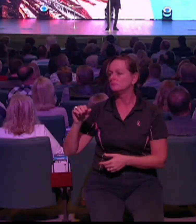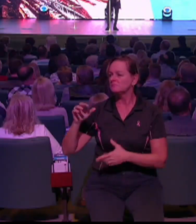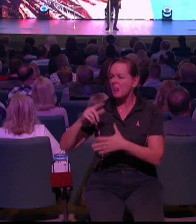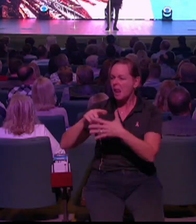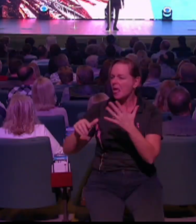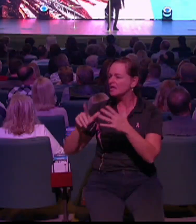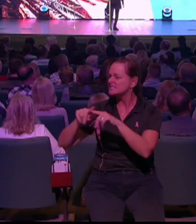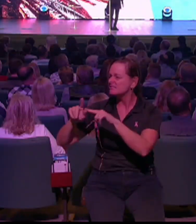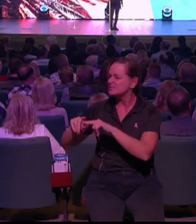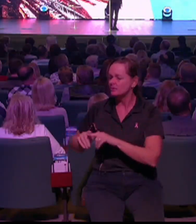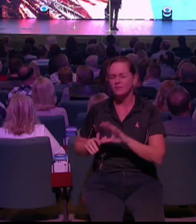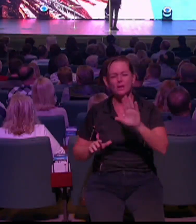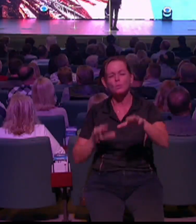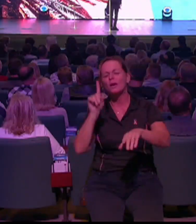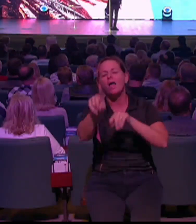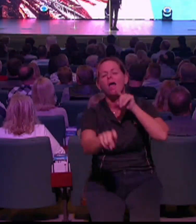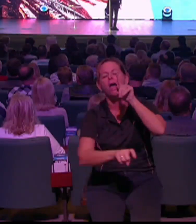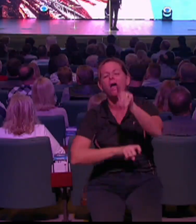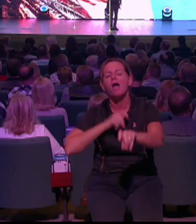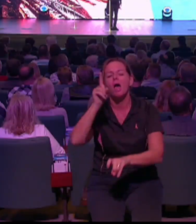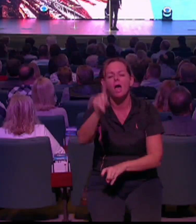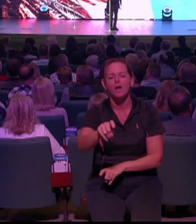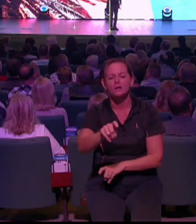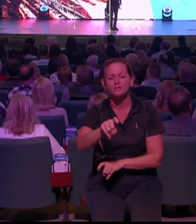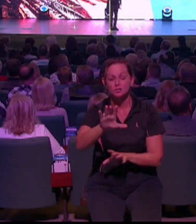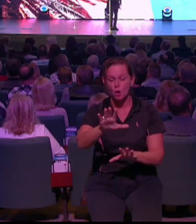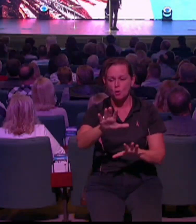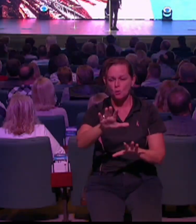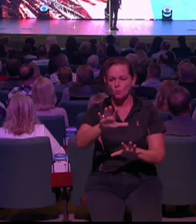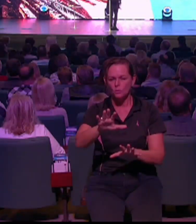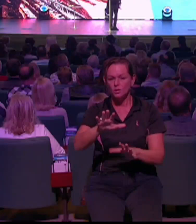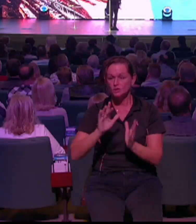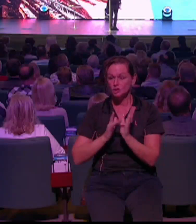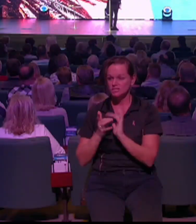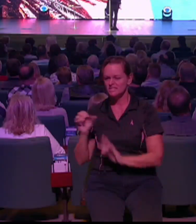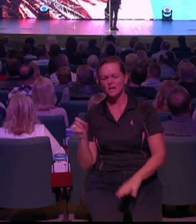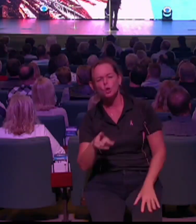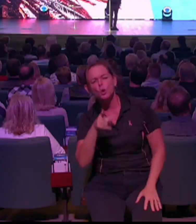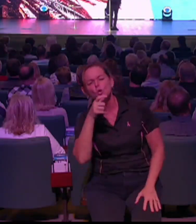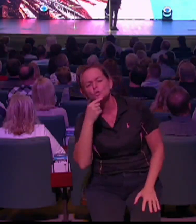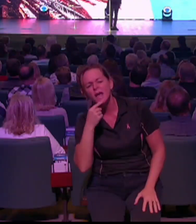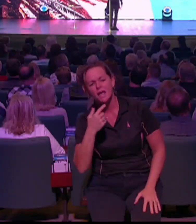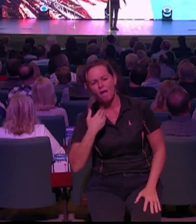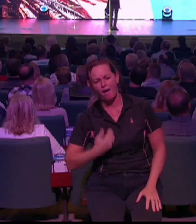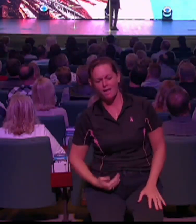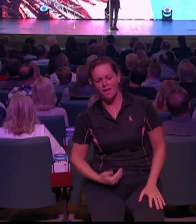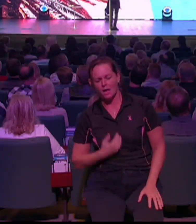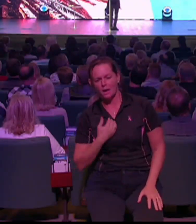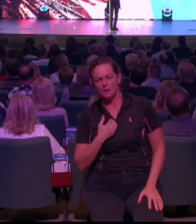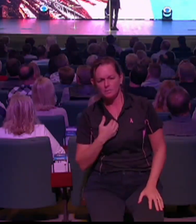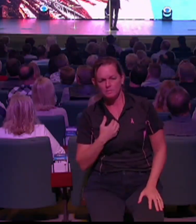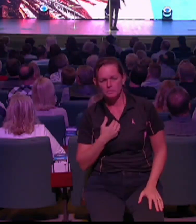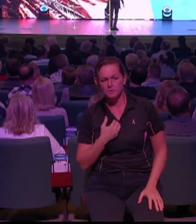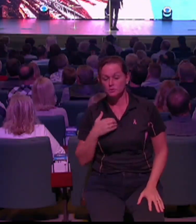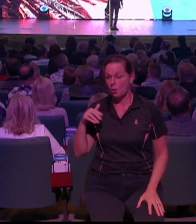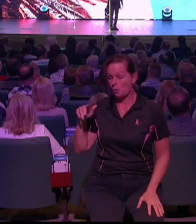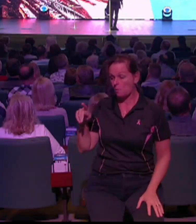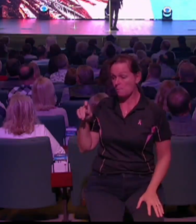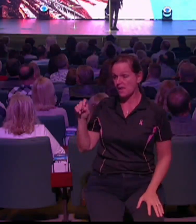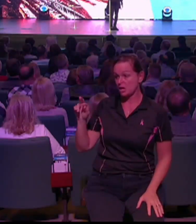And how about you? Who do you say I am? Simon Peter said, You're the Christ, the